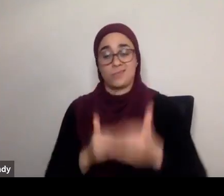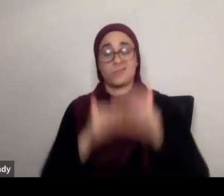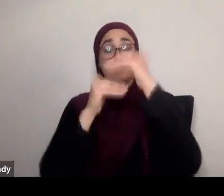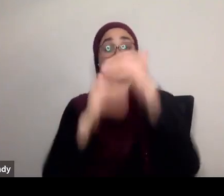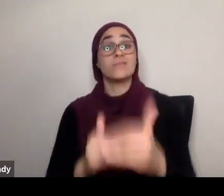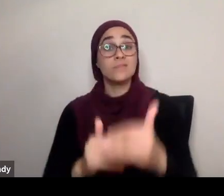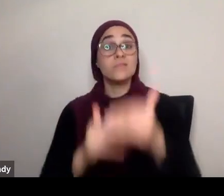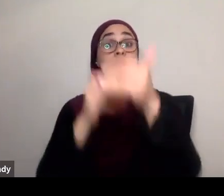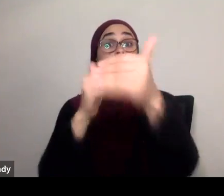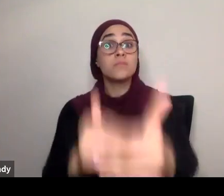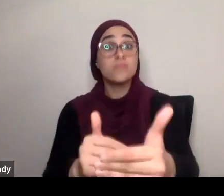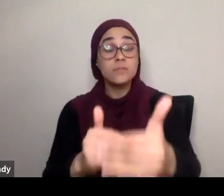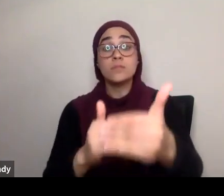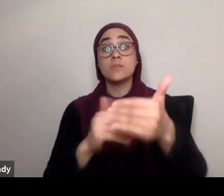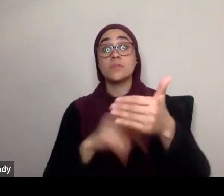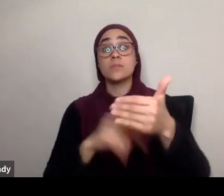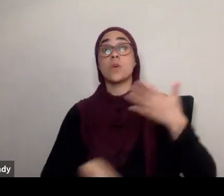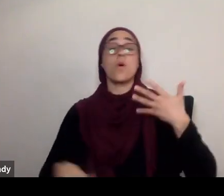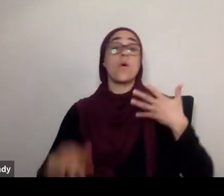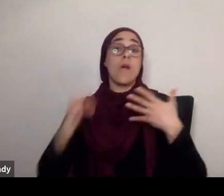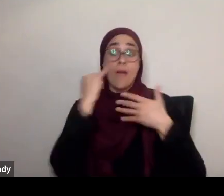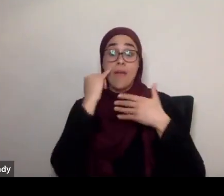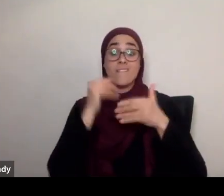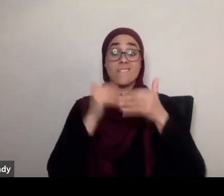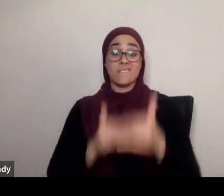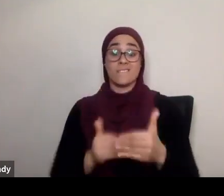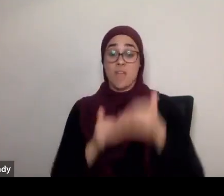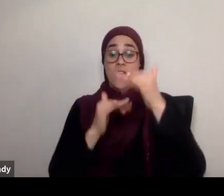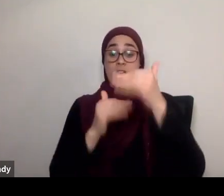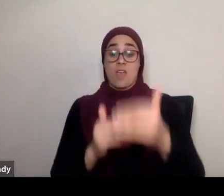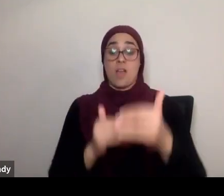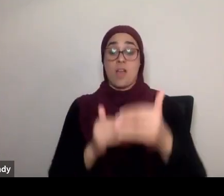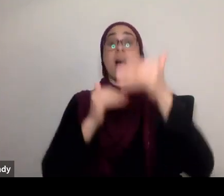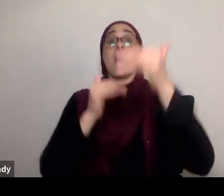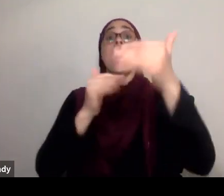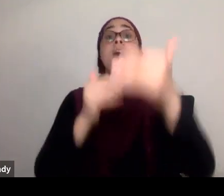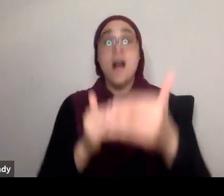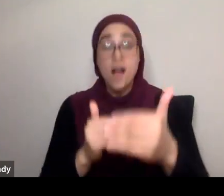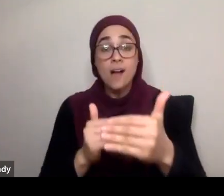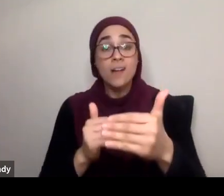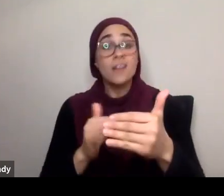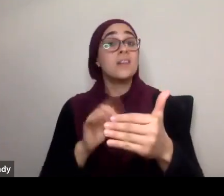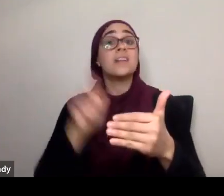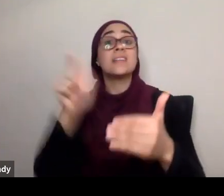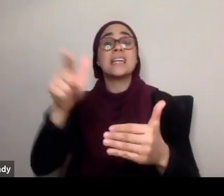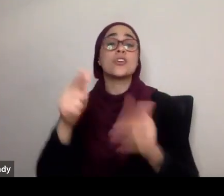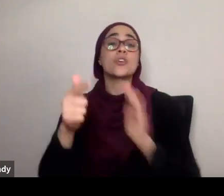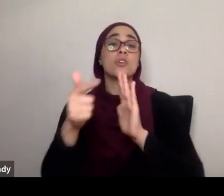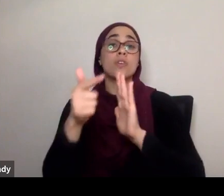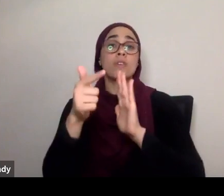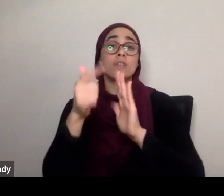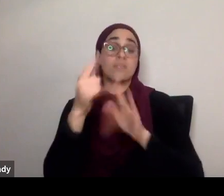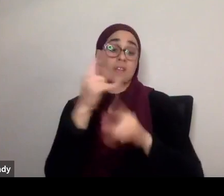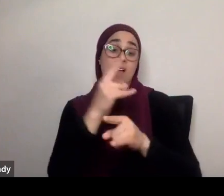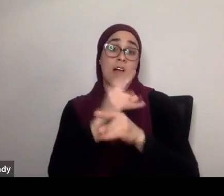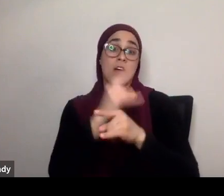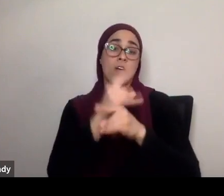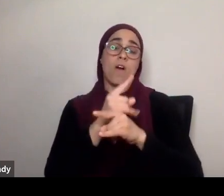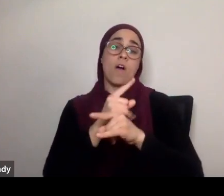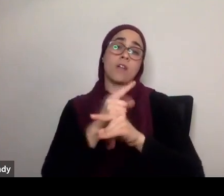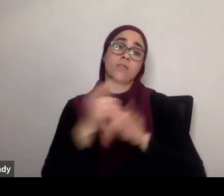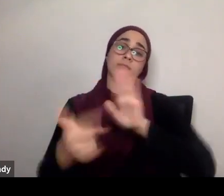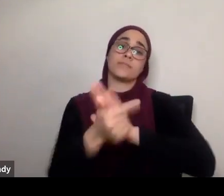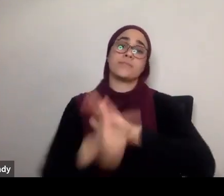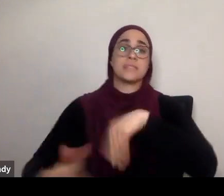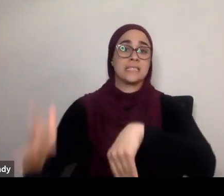So stage three becomes a default. Now, basically touching alcohol, is no longer halal, absolutely not for anybody. But there was at a point, in